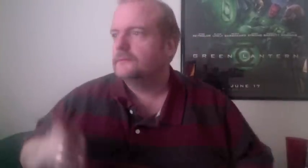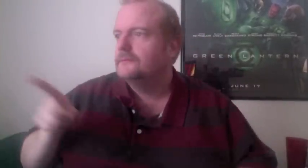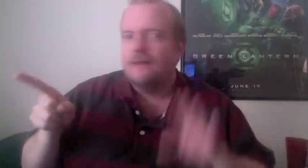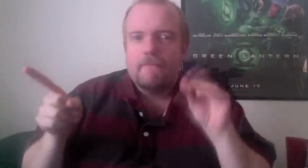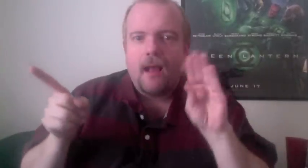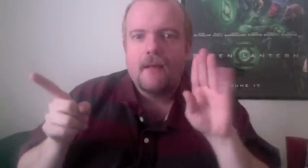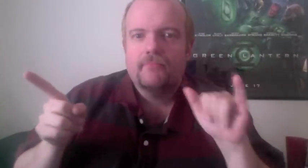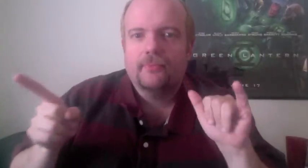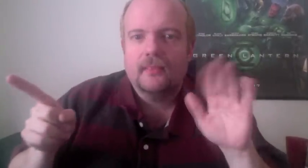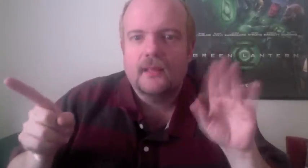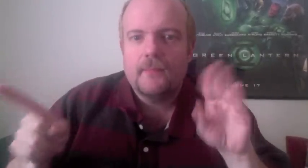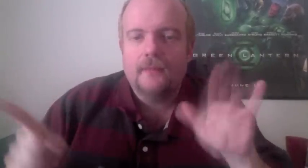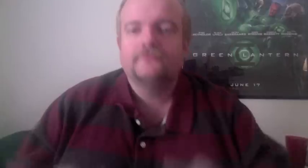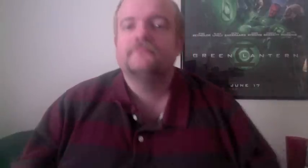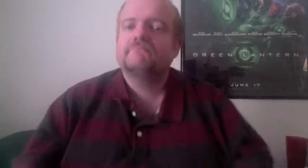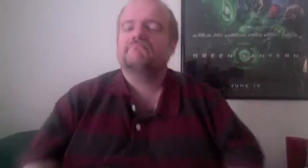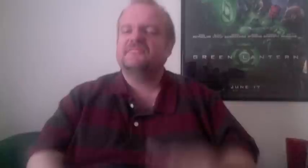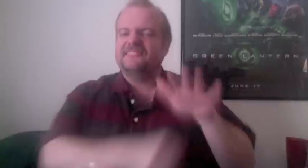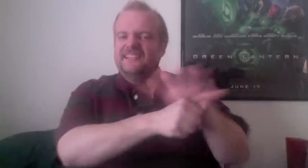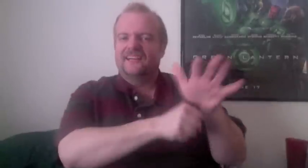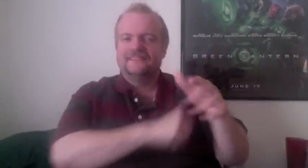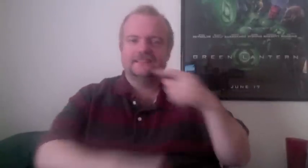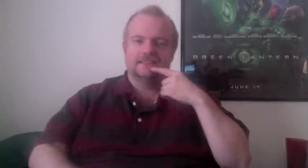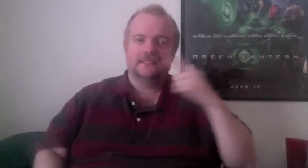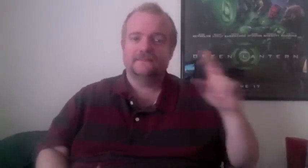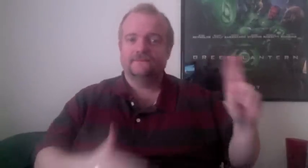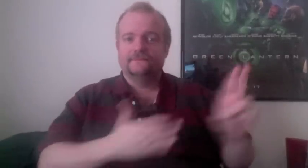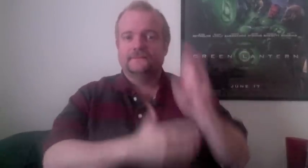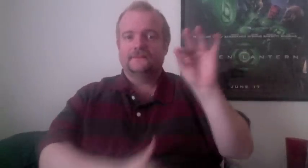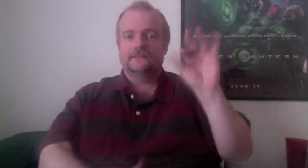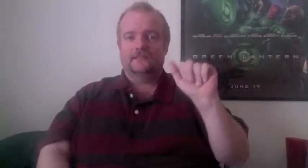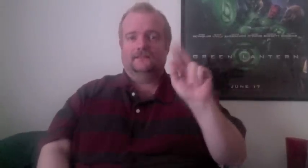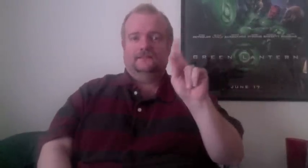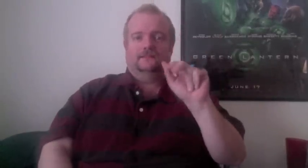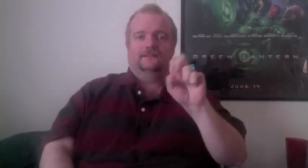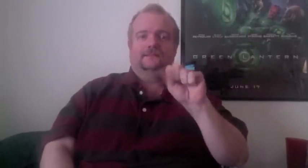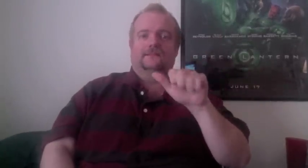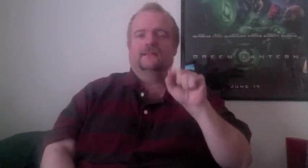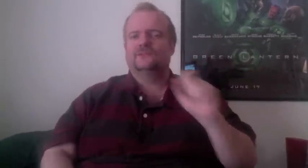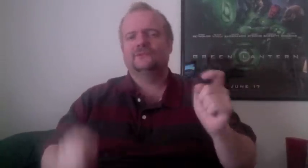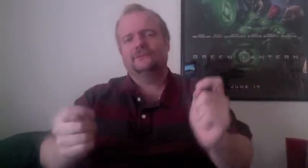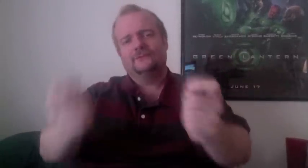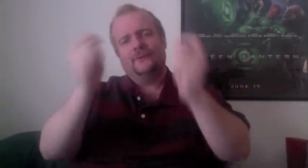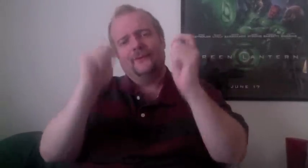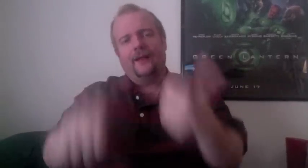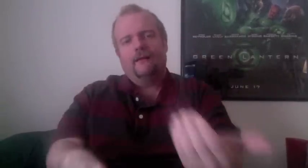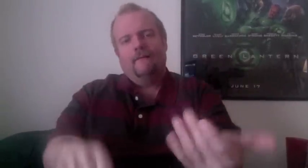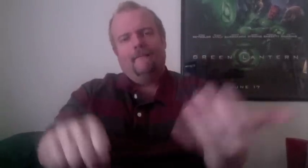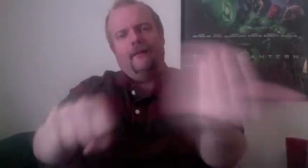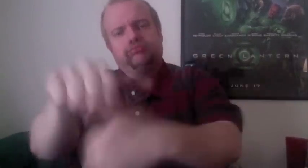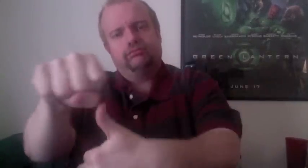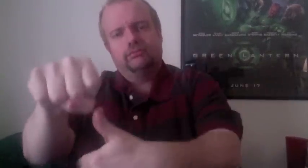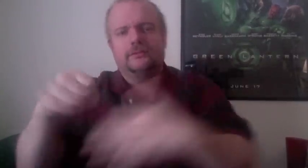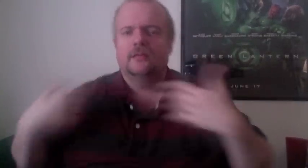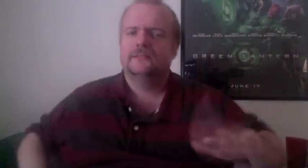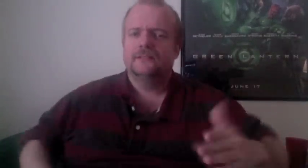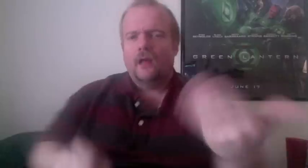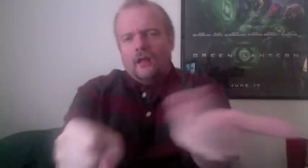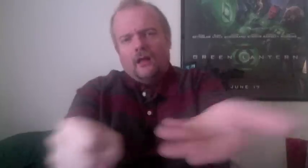After so many things happened at our shop that were just not adding up, we decided to finally call the paranormal investigation